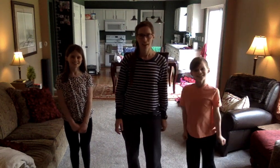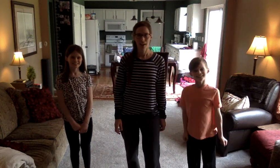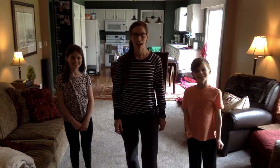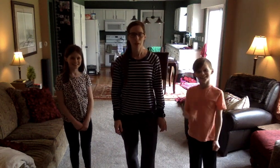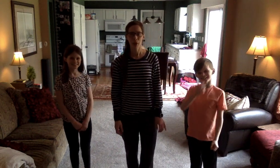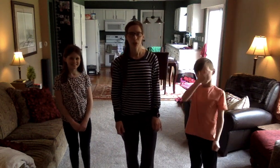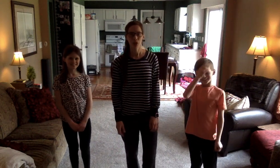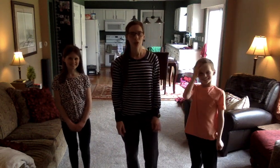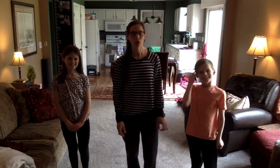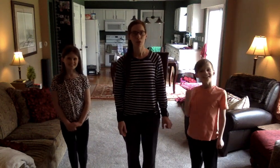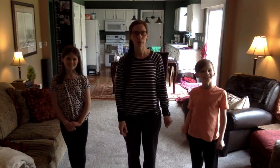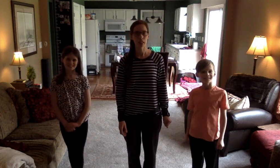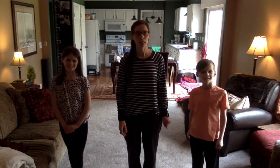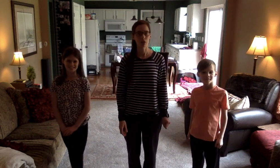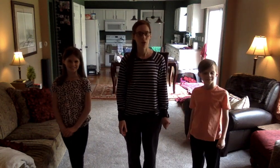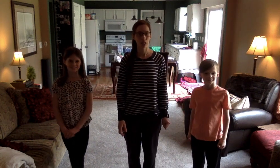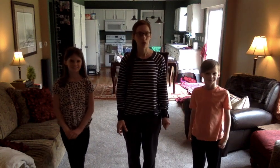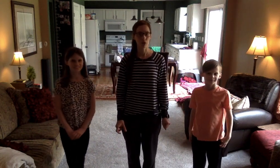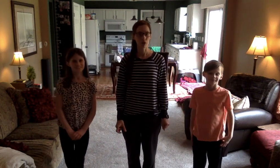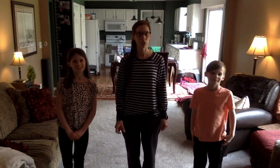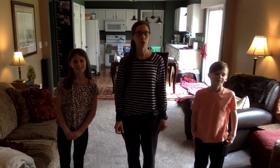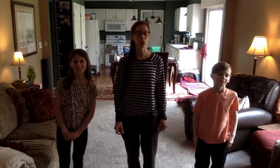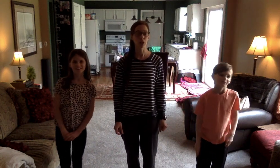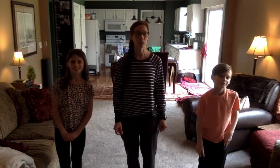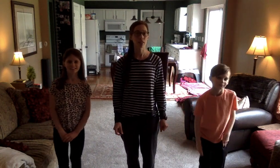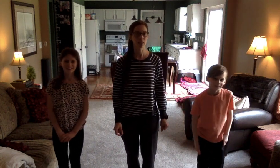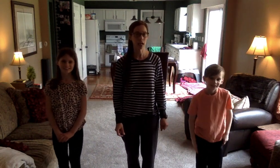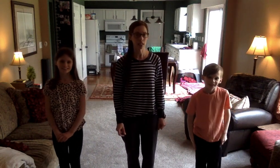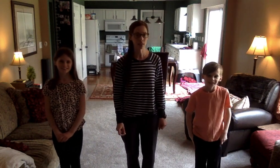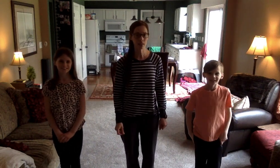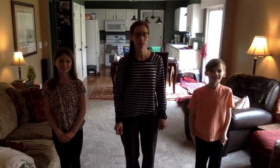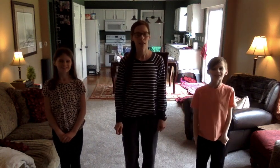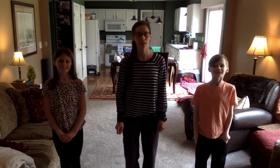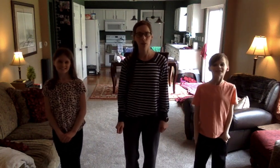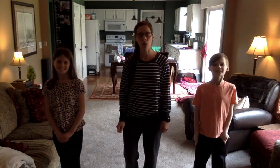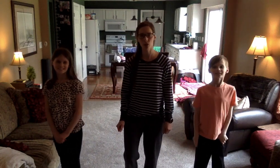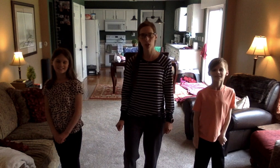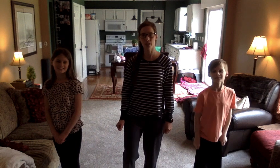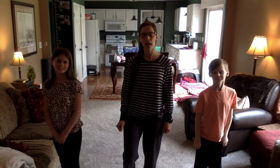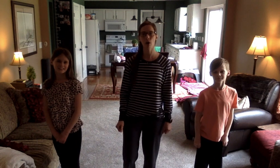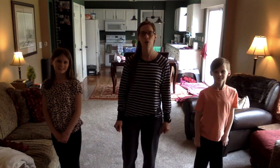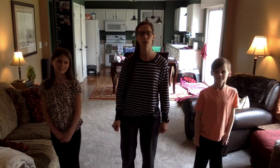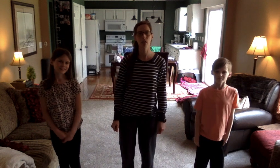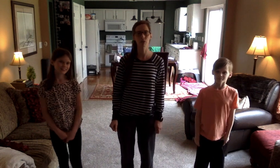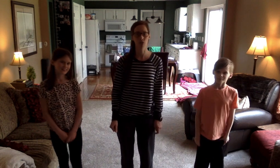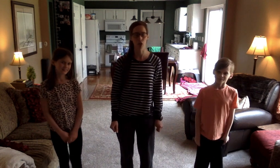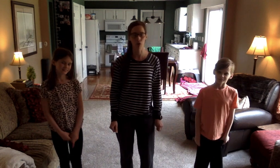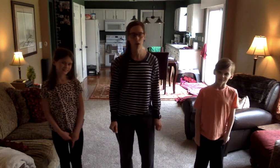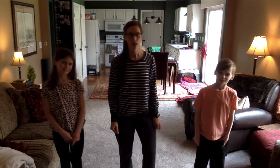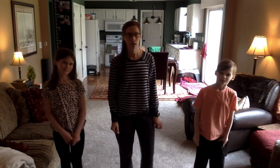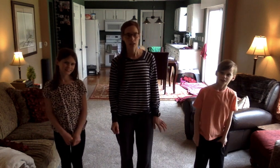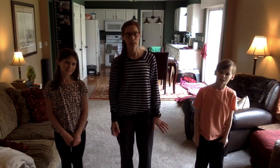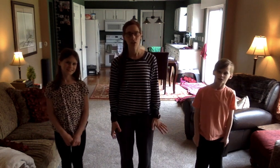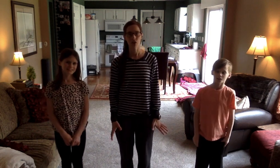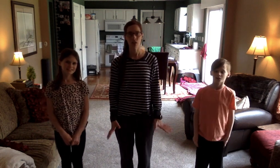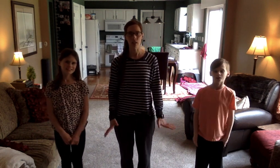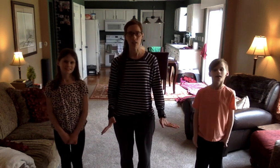Hi, we're going to show you some ideas for Cycle 2, Week 23, Science. The question is, how does heat flow? And the answer is,